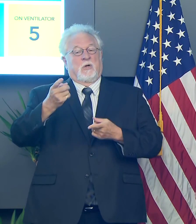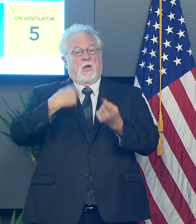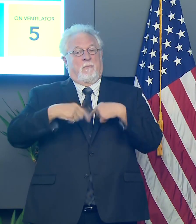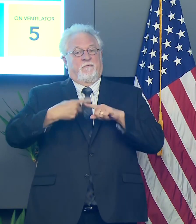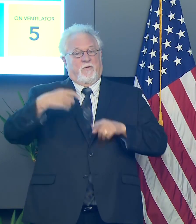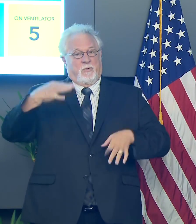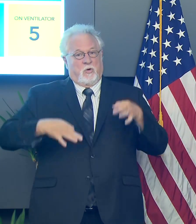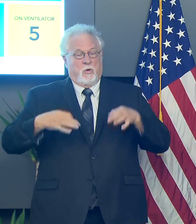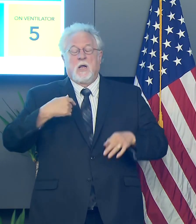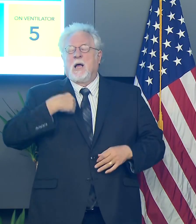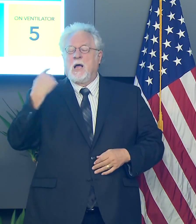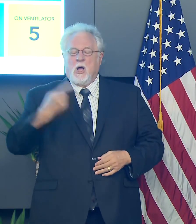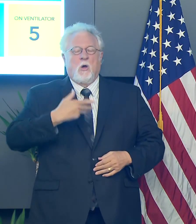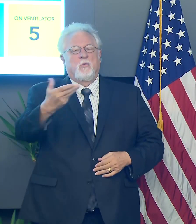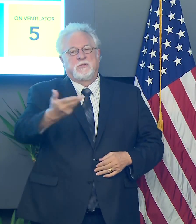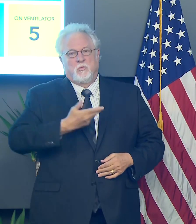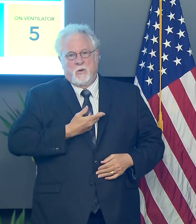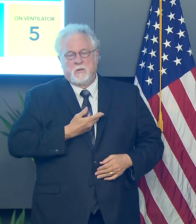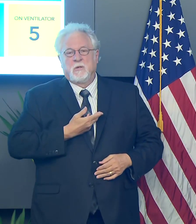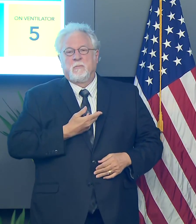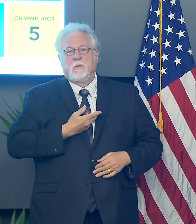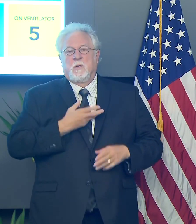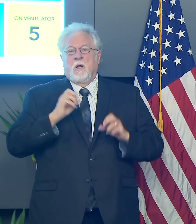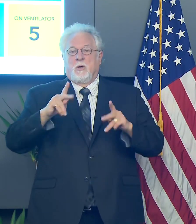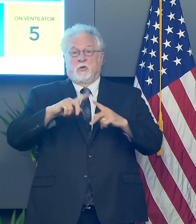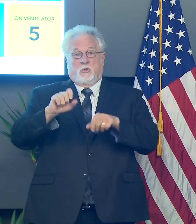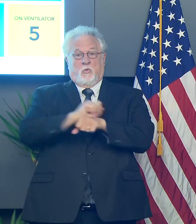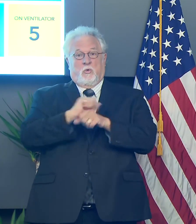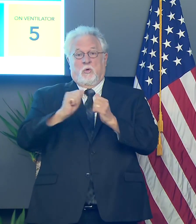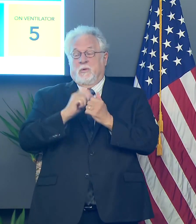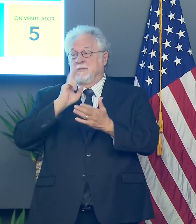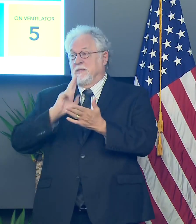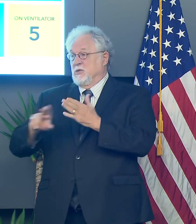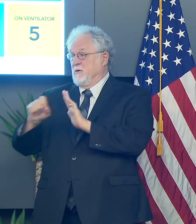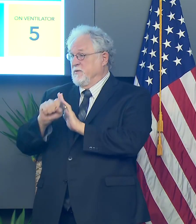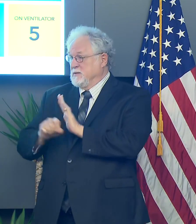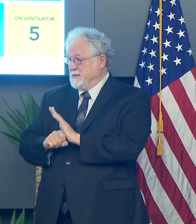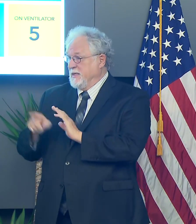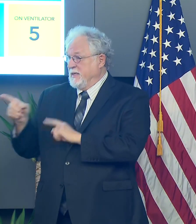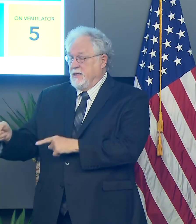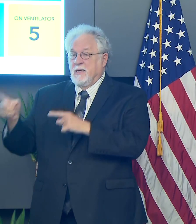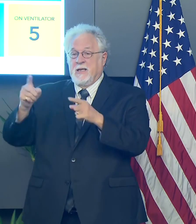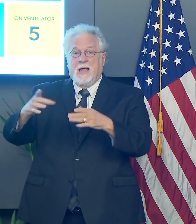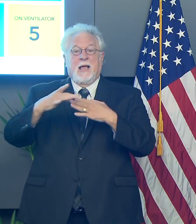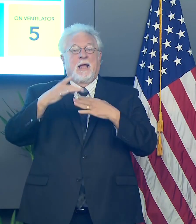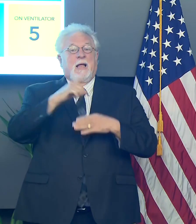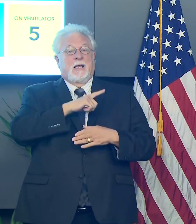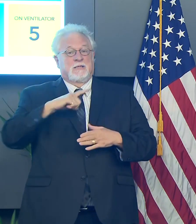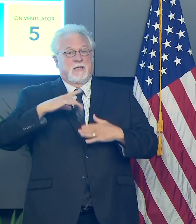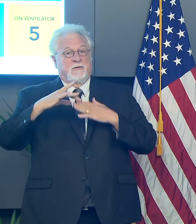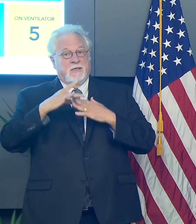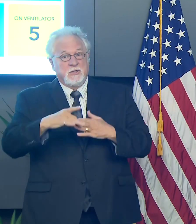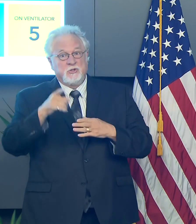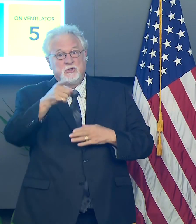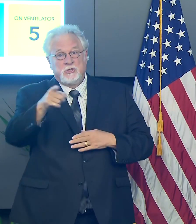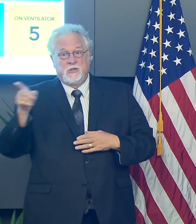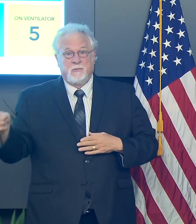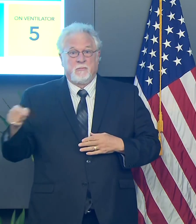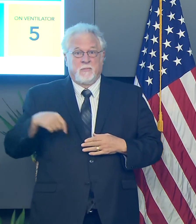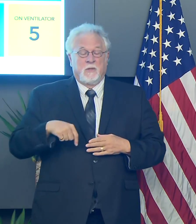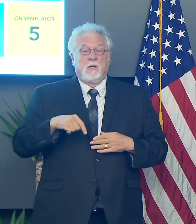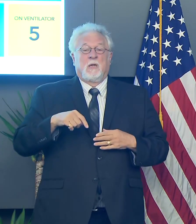I would always welcome the opportunity to work, uh, with the Secretary of State and with legislative leadership, uh, to